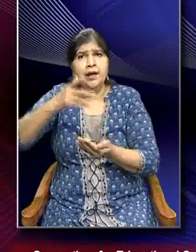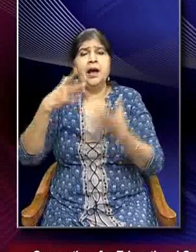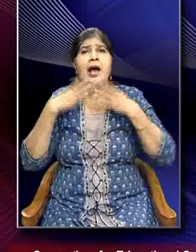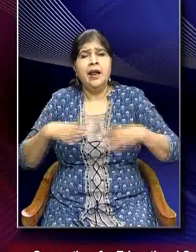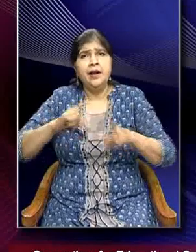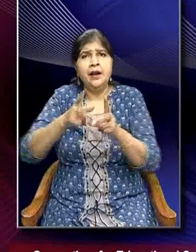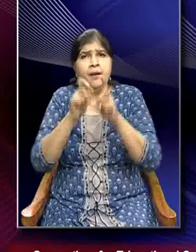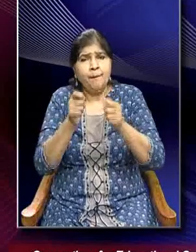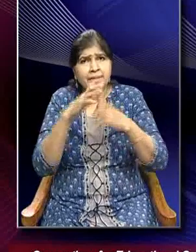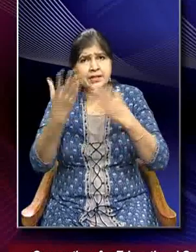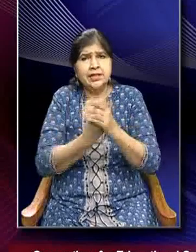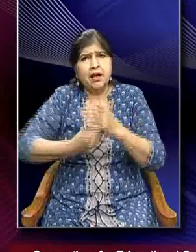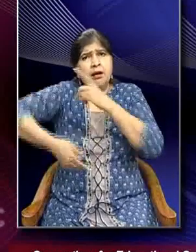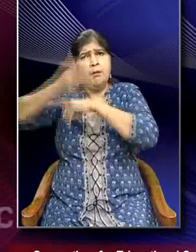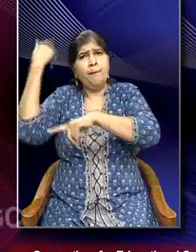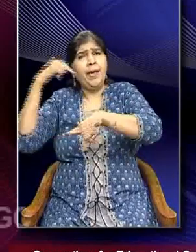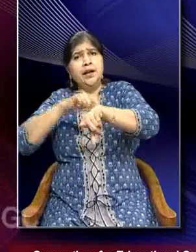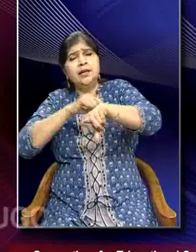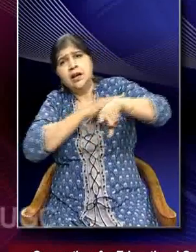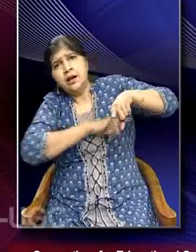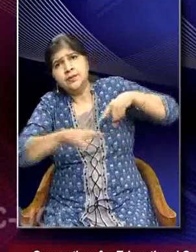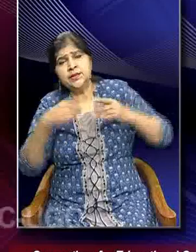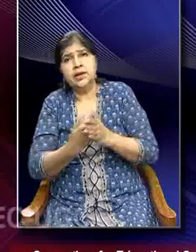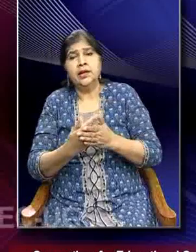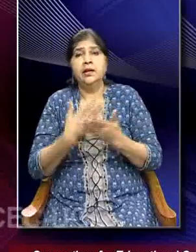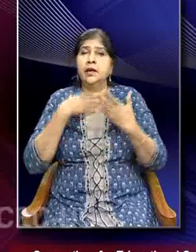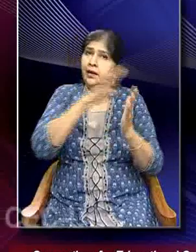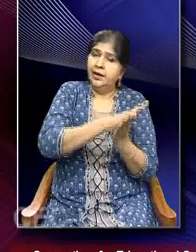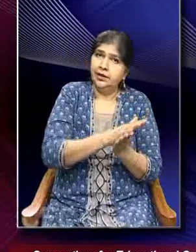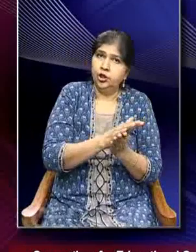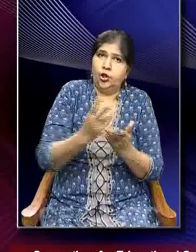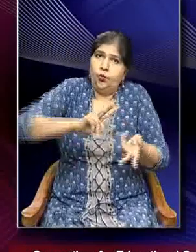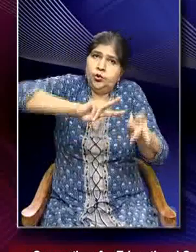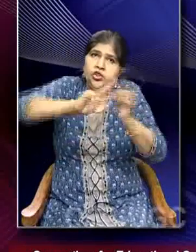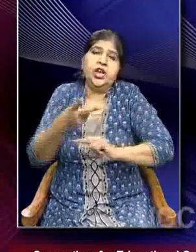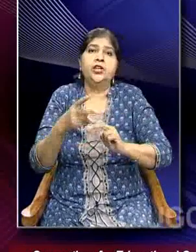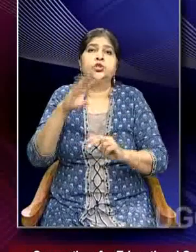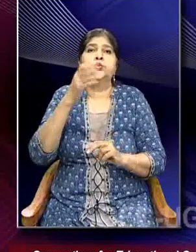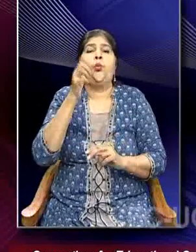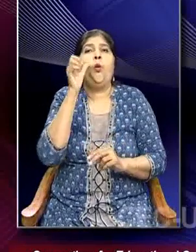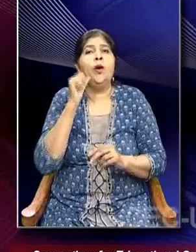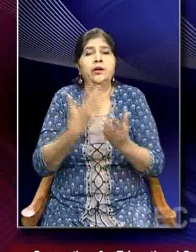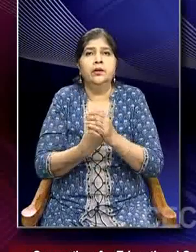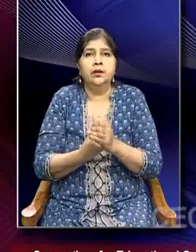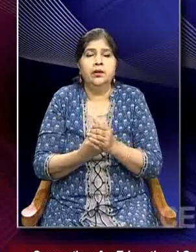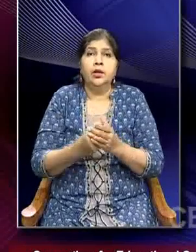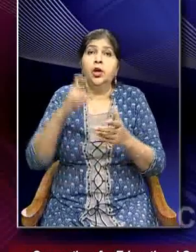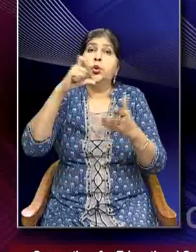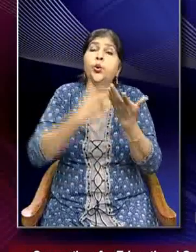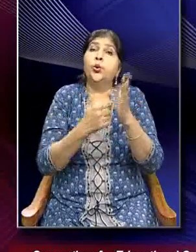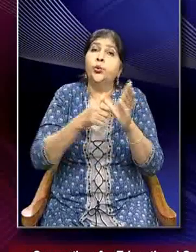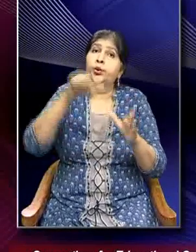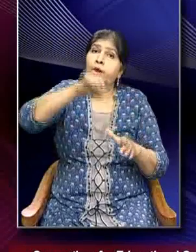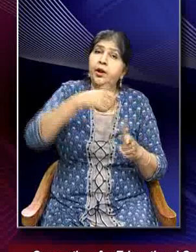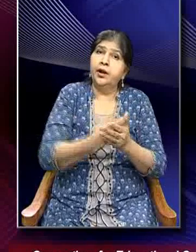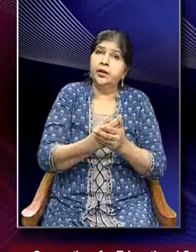that lived millions of years ago. Crude oil or petroleum, which also means